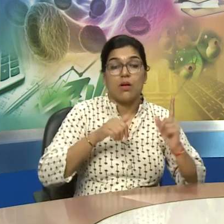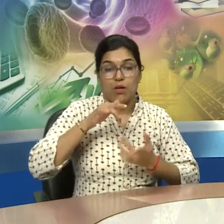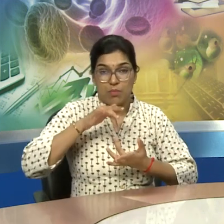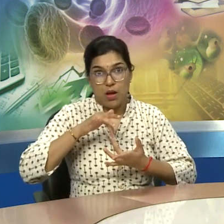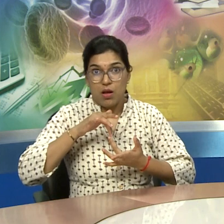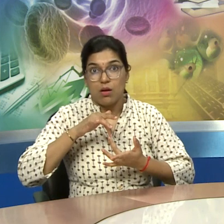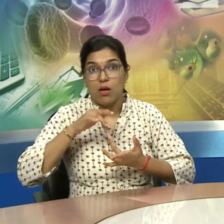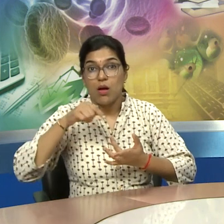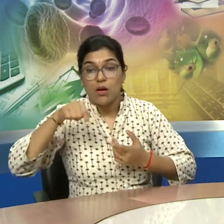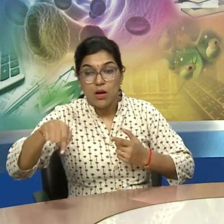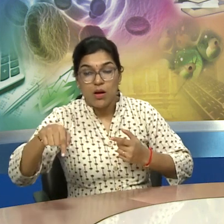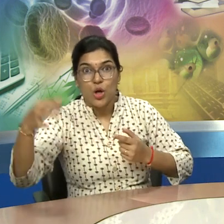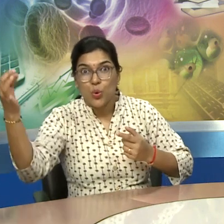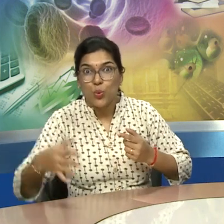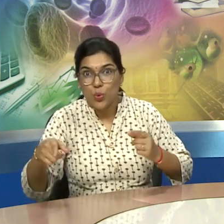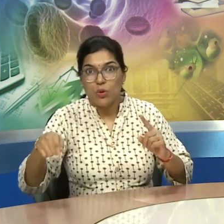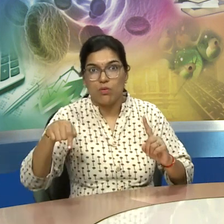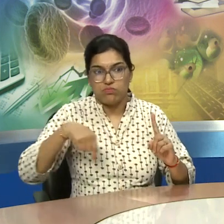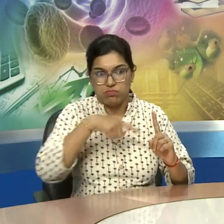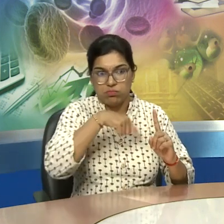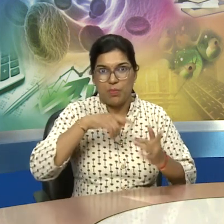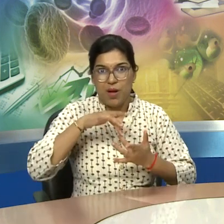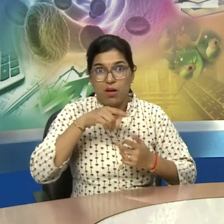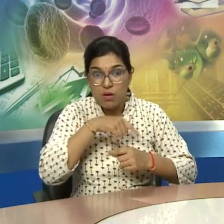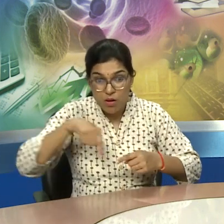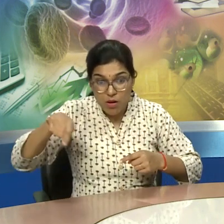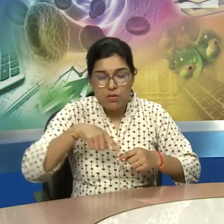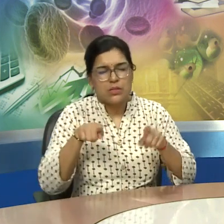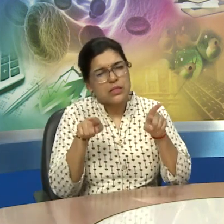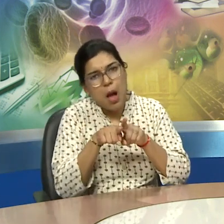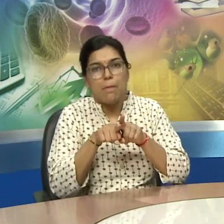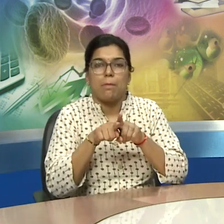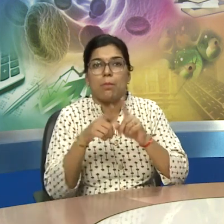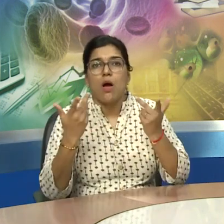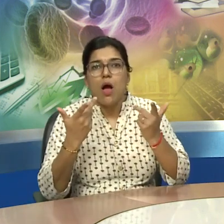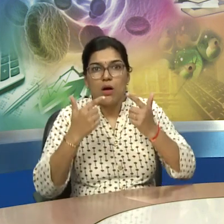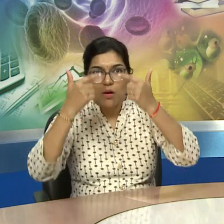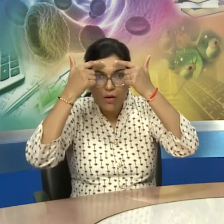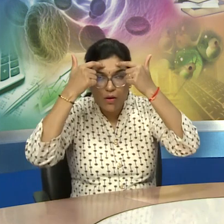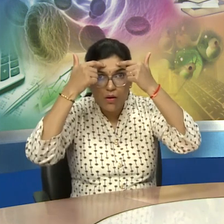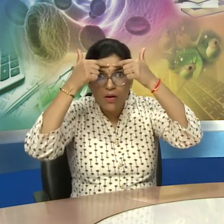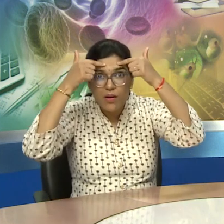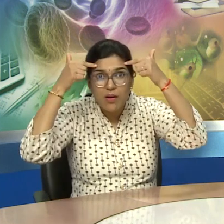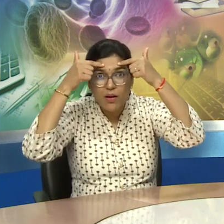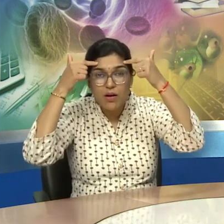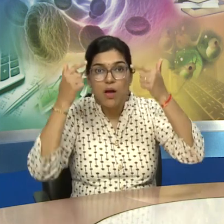intermediate between the first type australopithecus and the